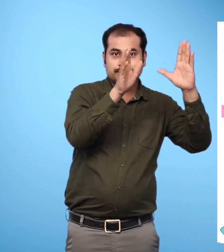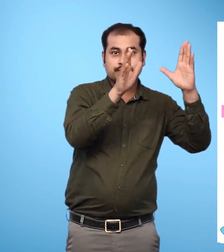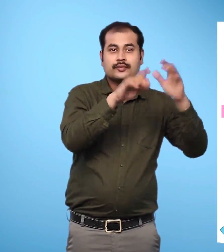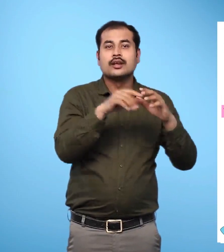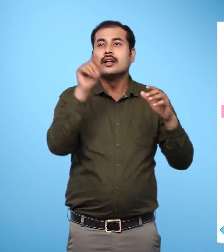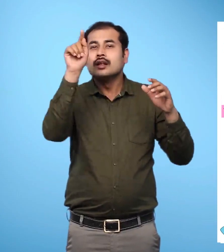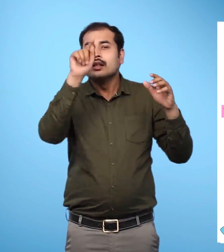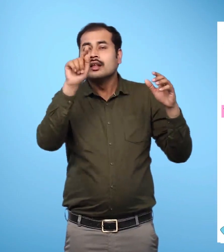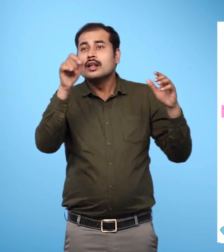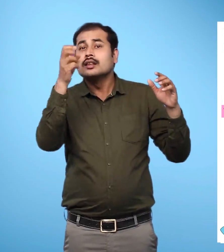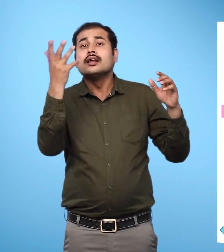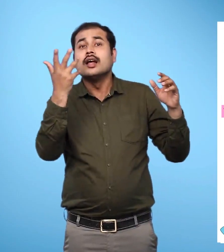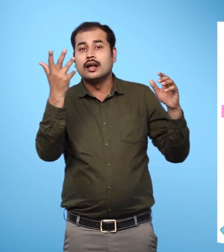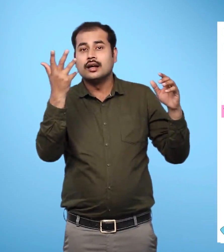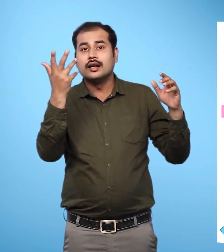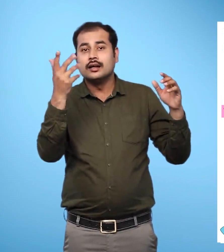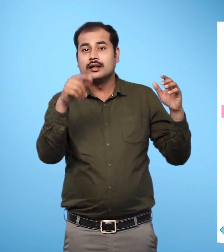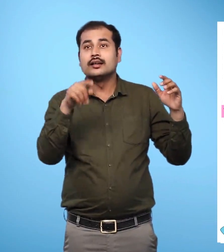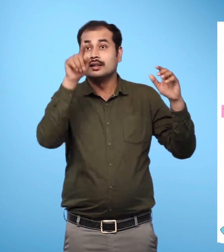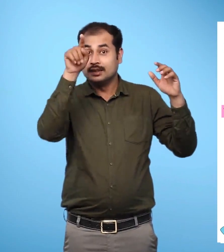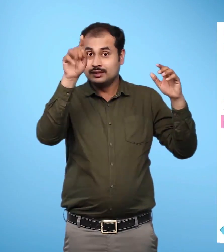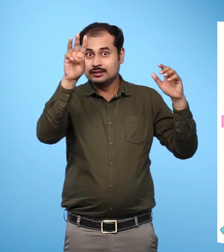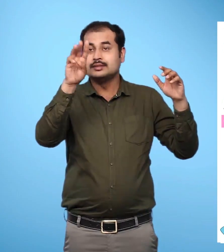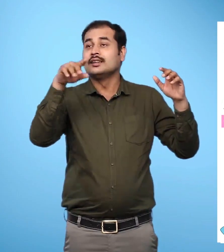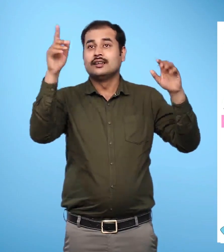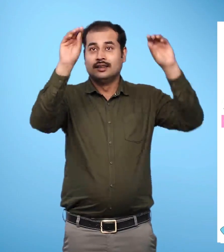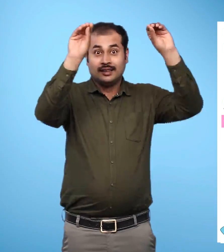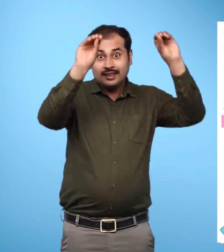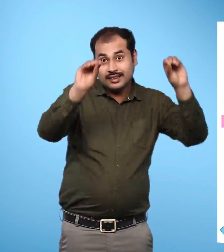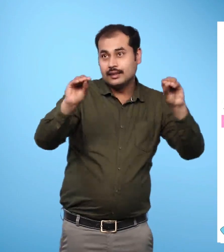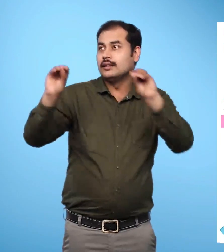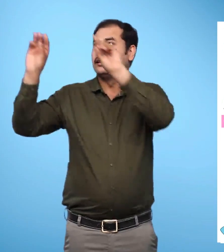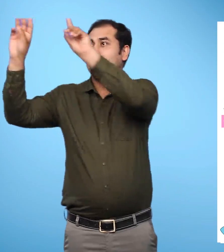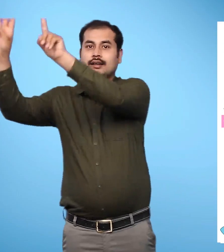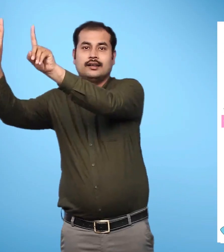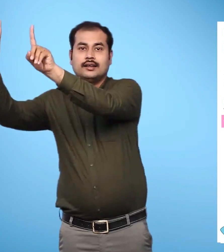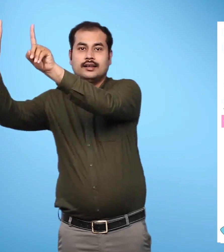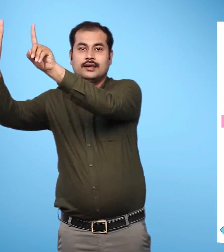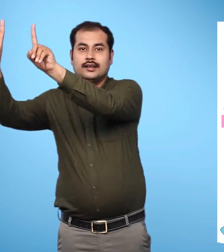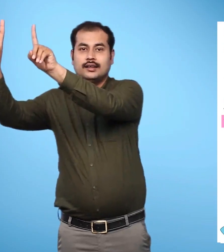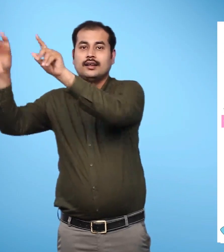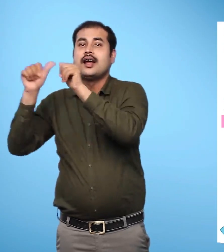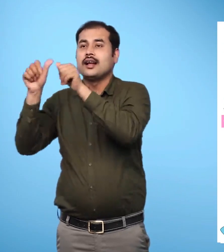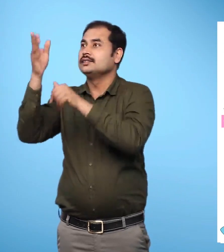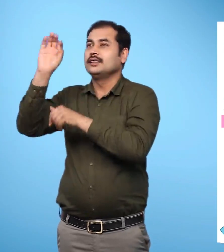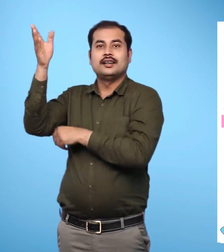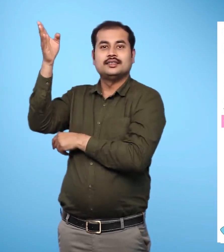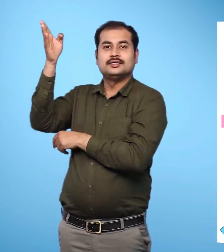as an example and 1 is written below 10 and 3 is written below